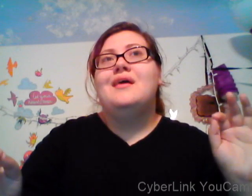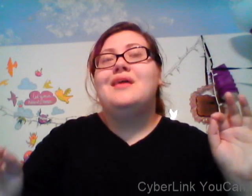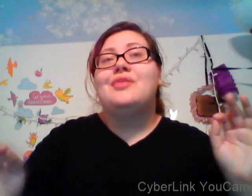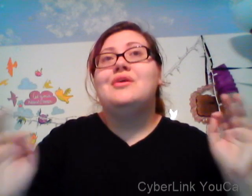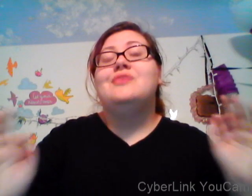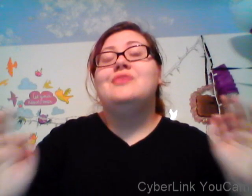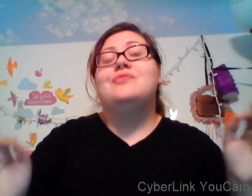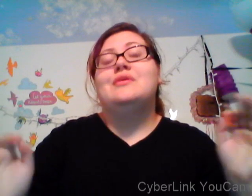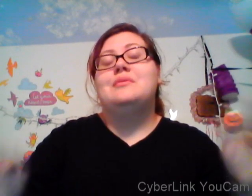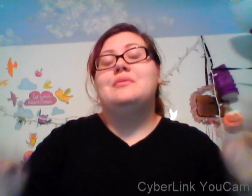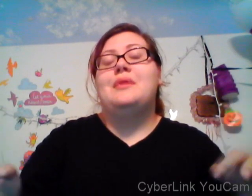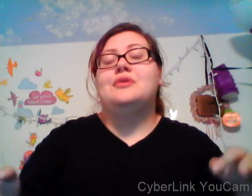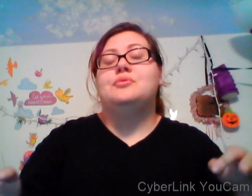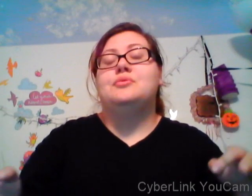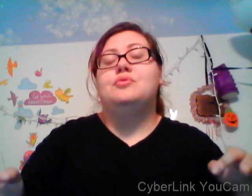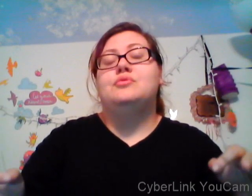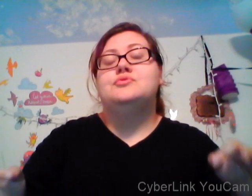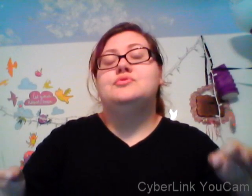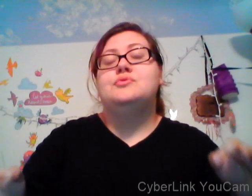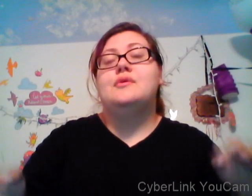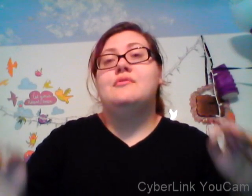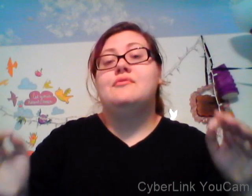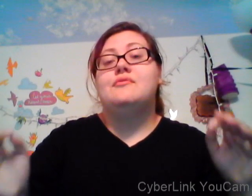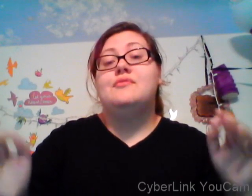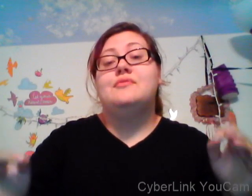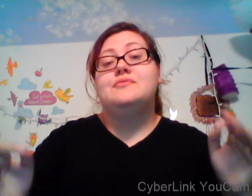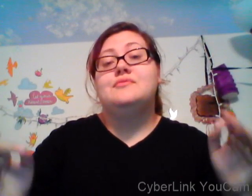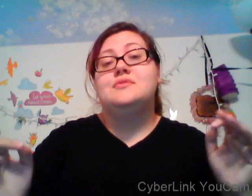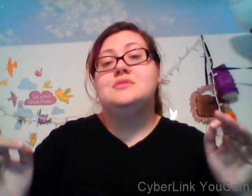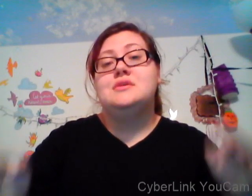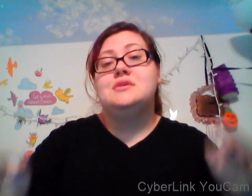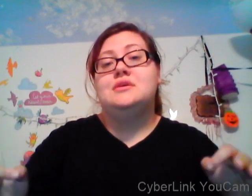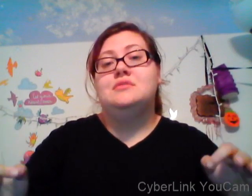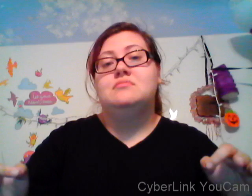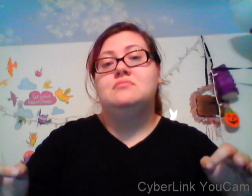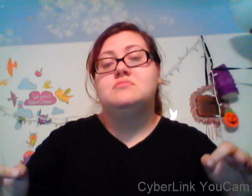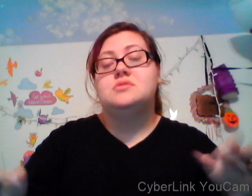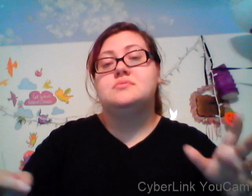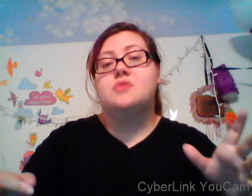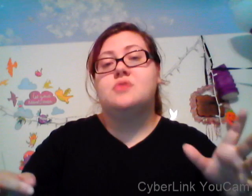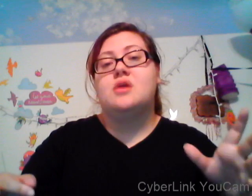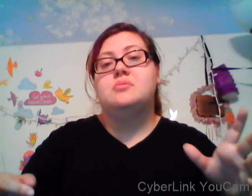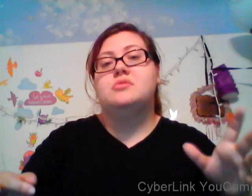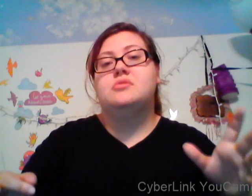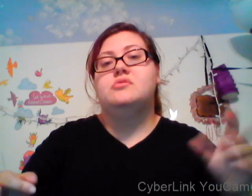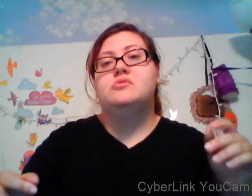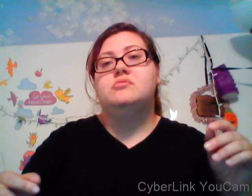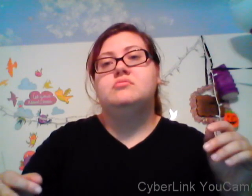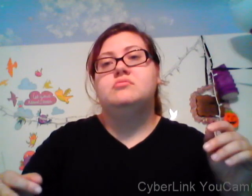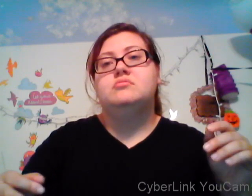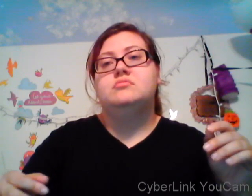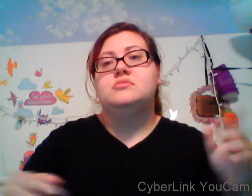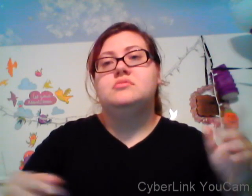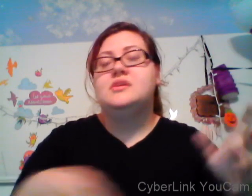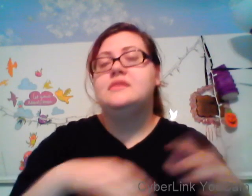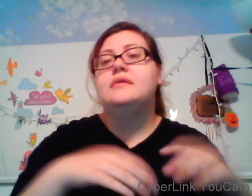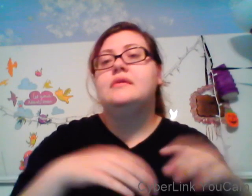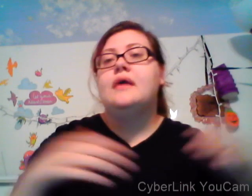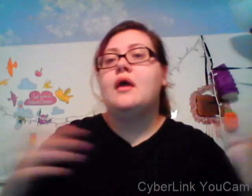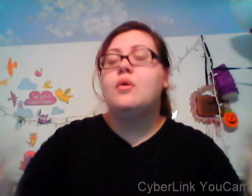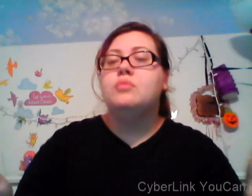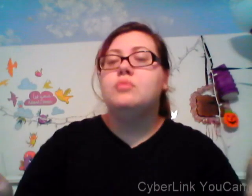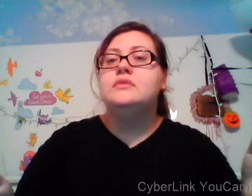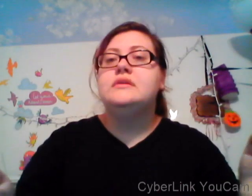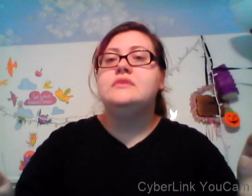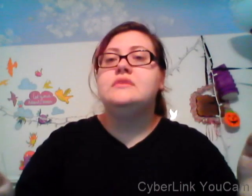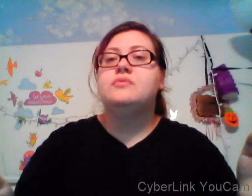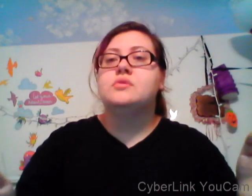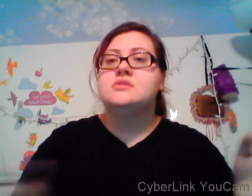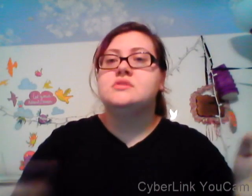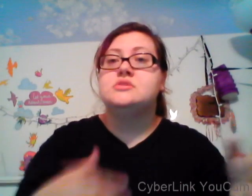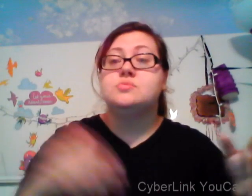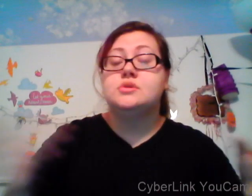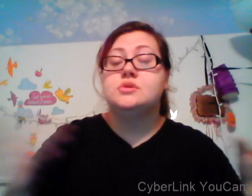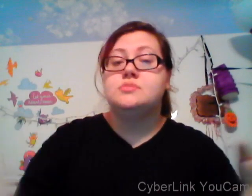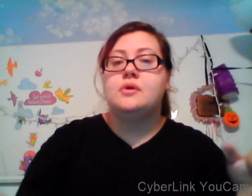checked my average views because I was trying to get like a guesstimate about how many people watch my videos